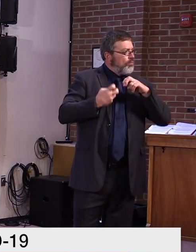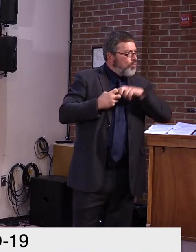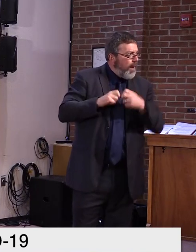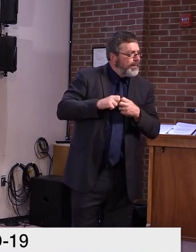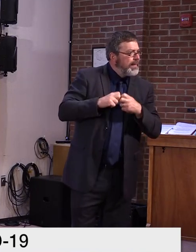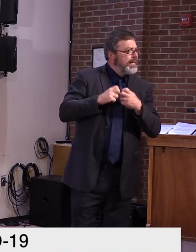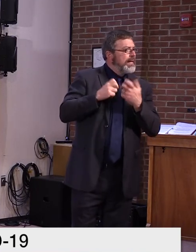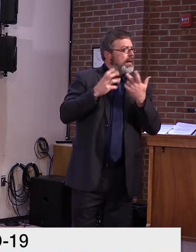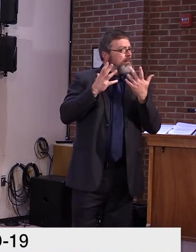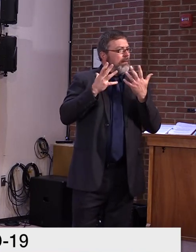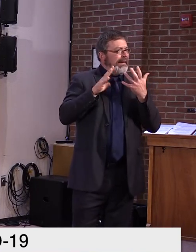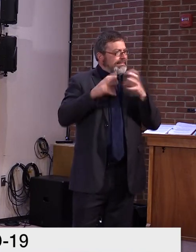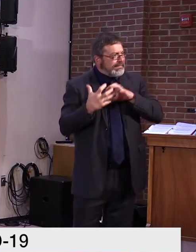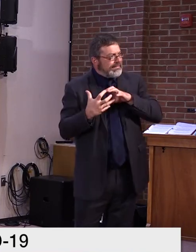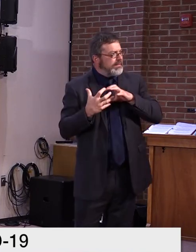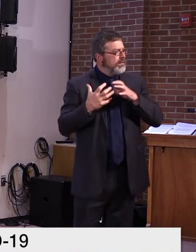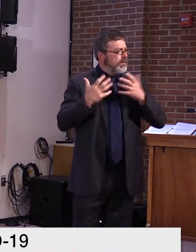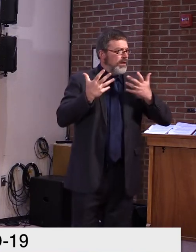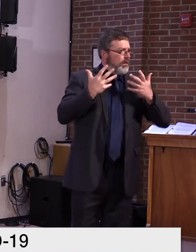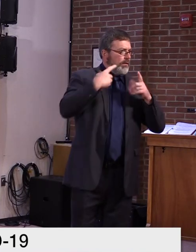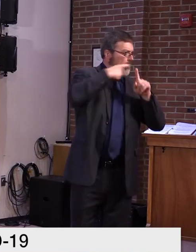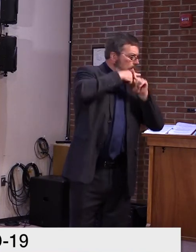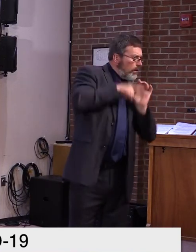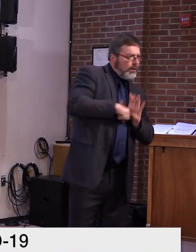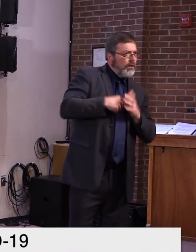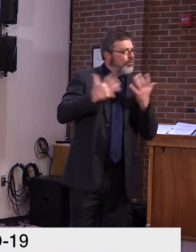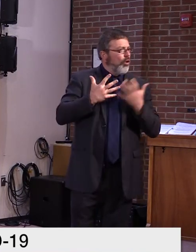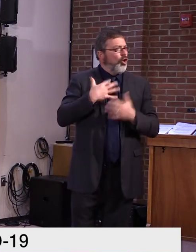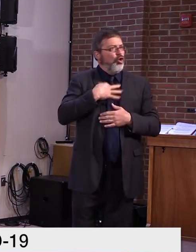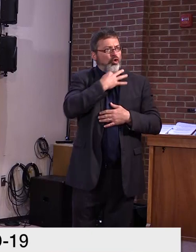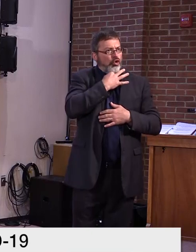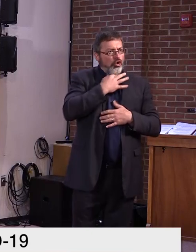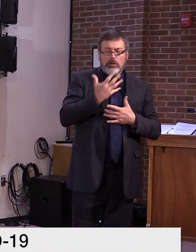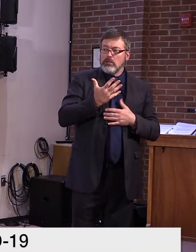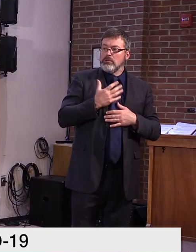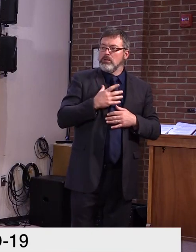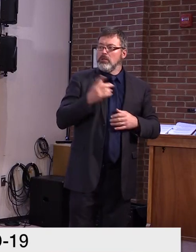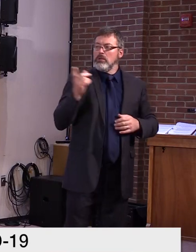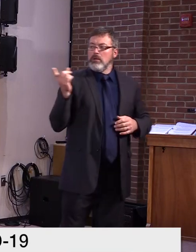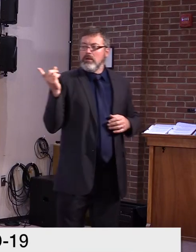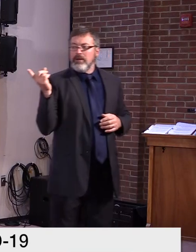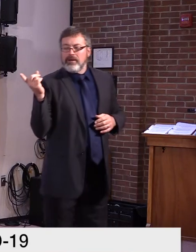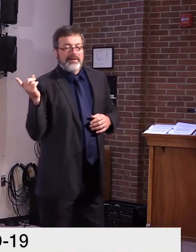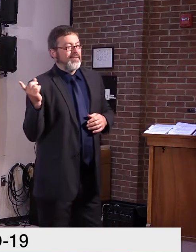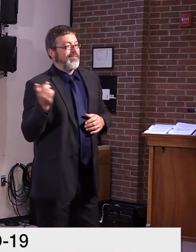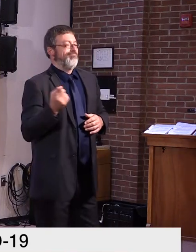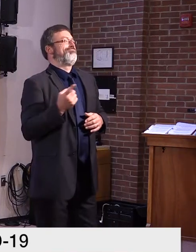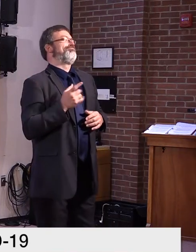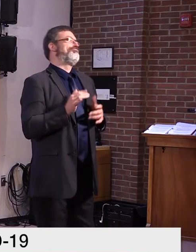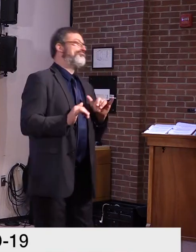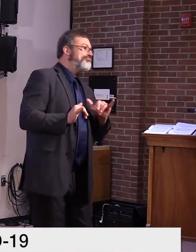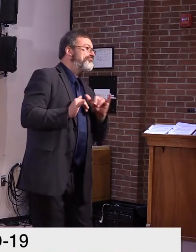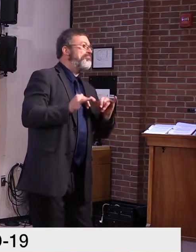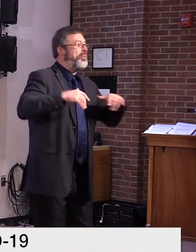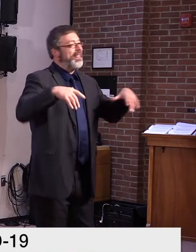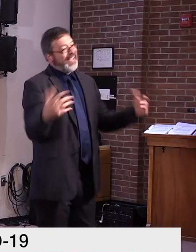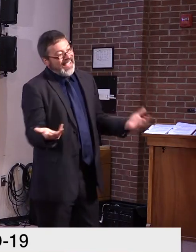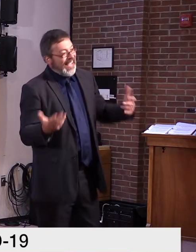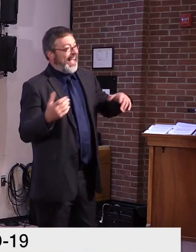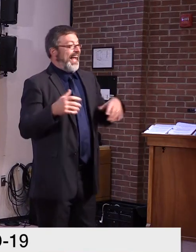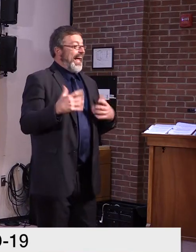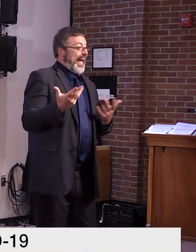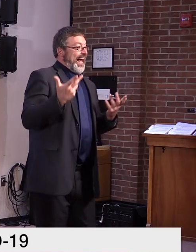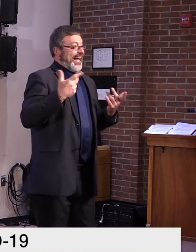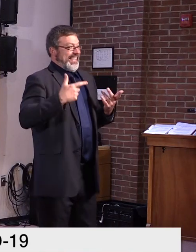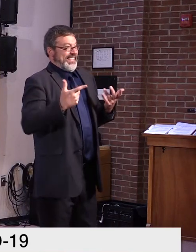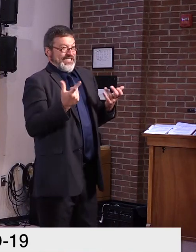rollout being? I think today I'm, you know, for what we've done in a very, very short amount